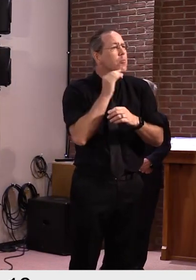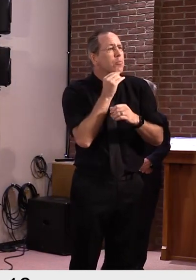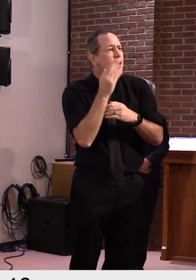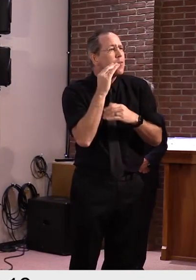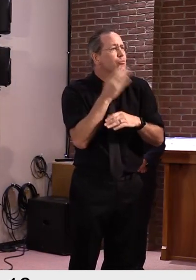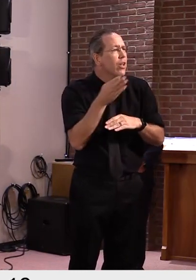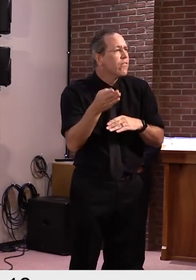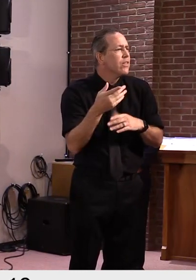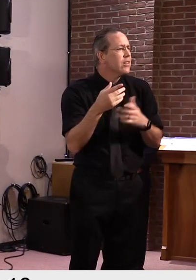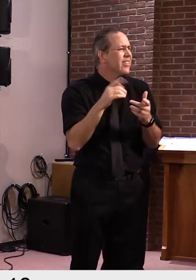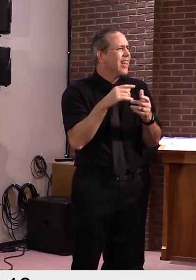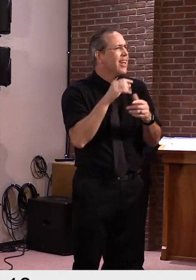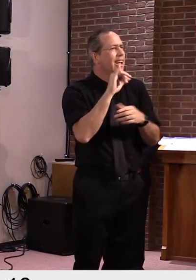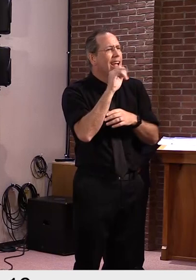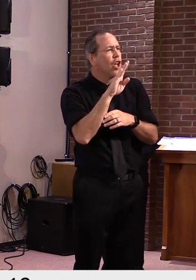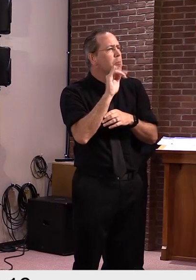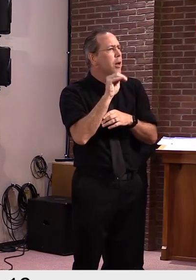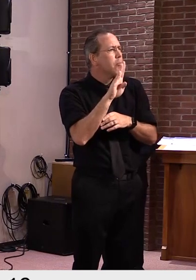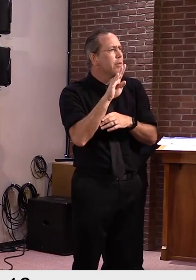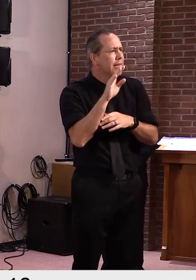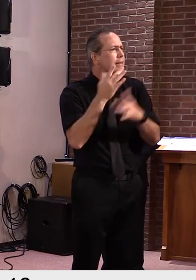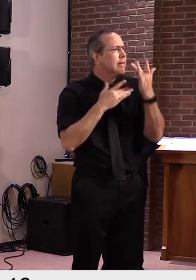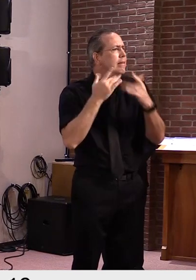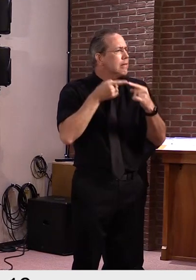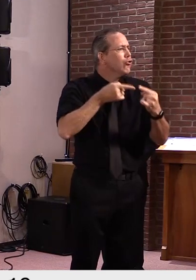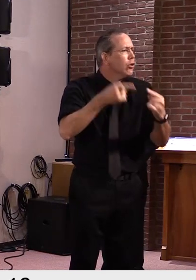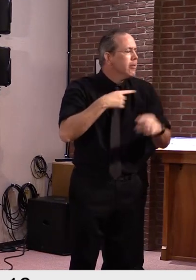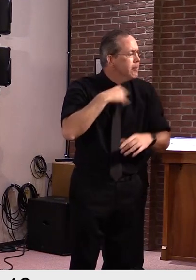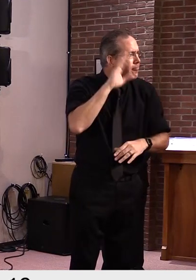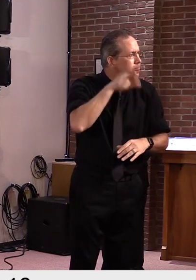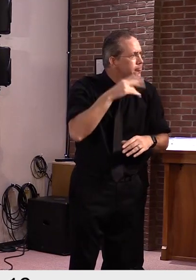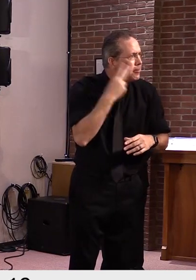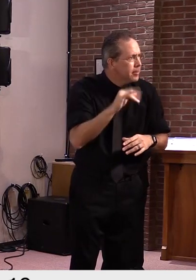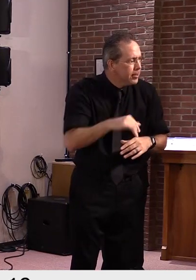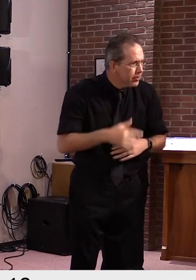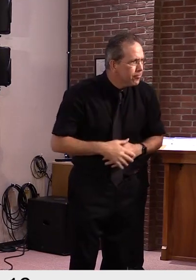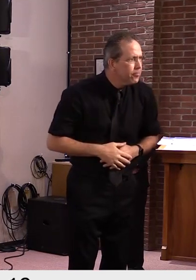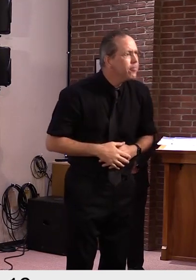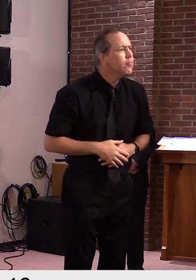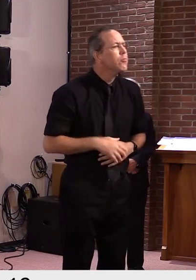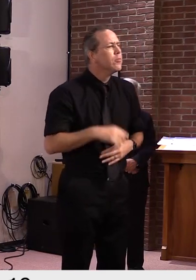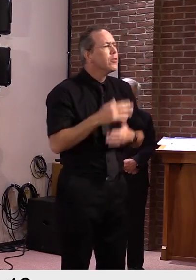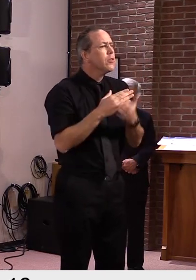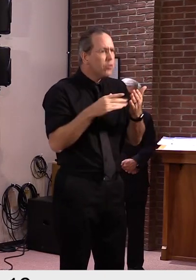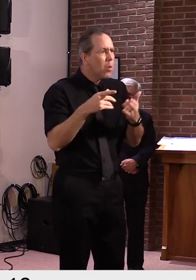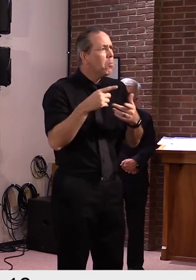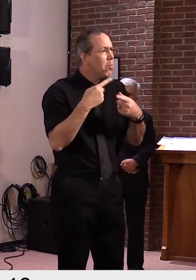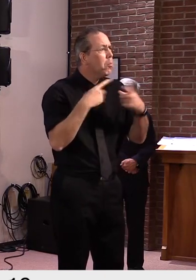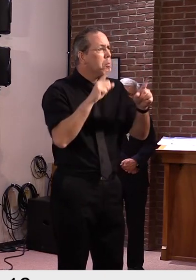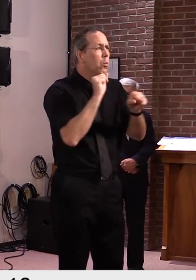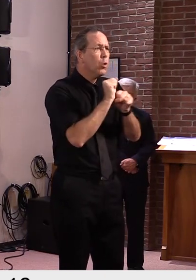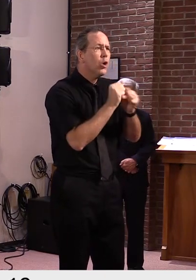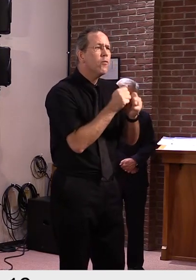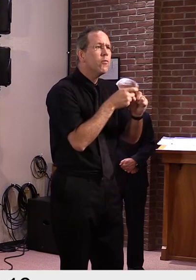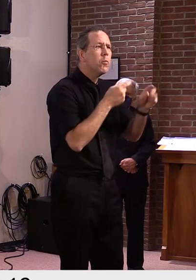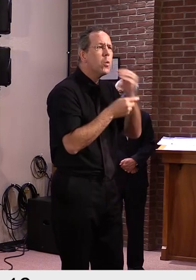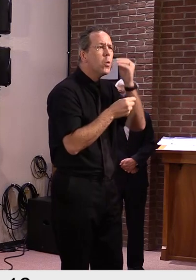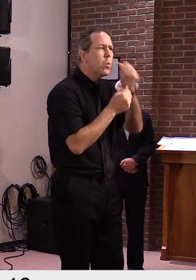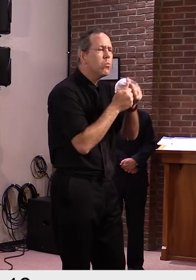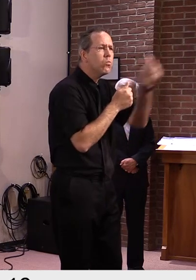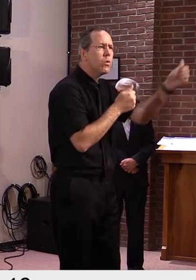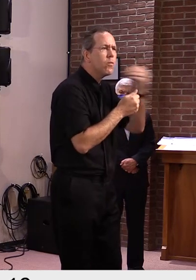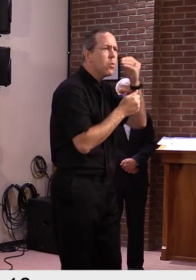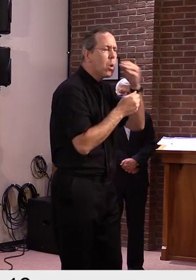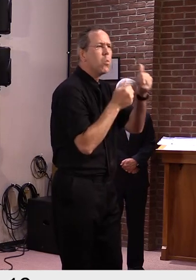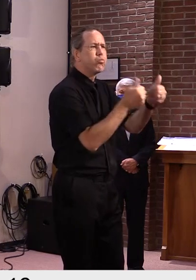It's why we encourage workers who can continue to work remotely to do so. Because just like Dr. Levine tells us